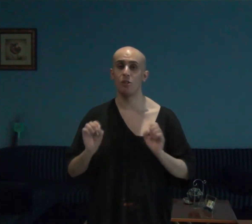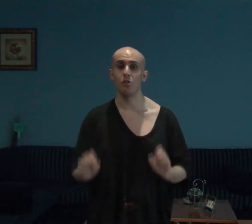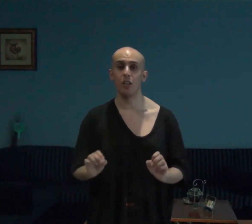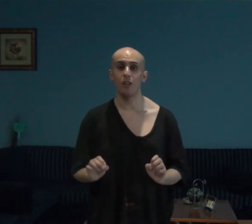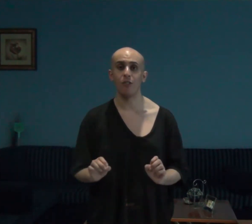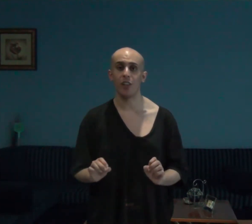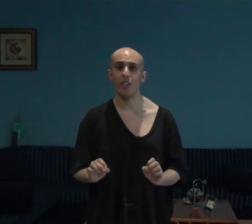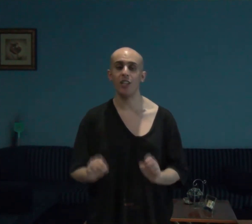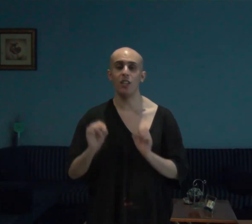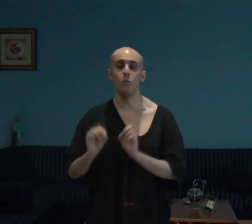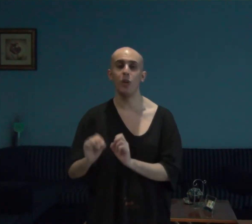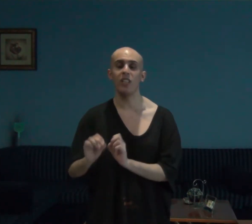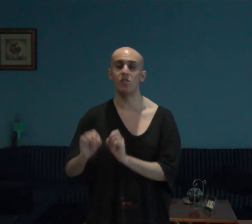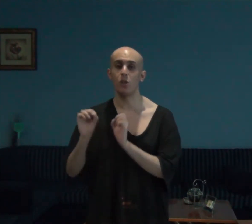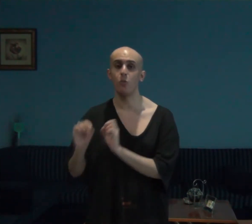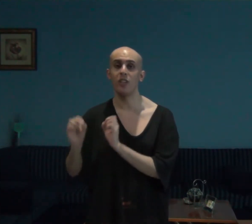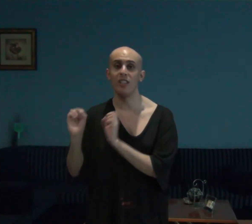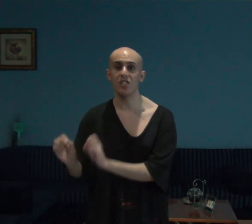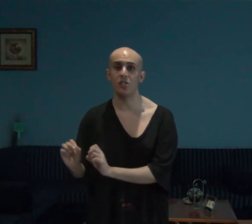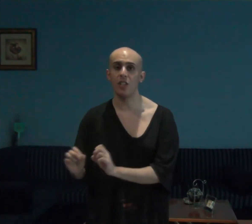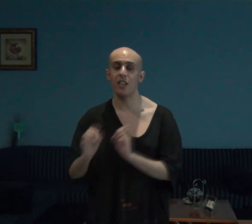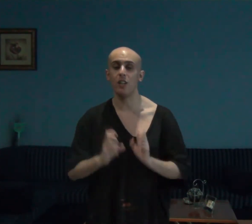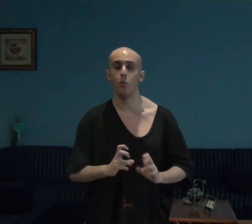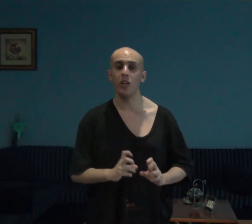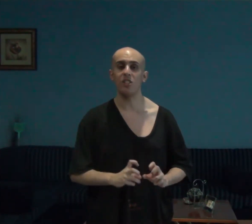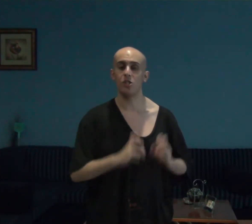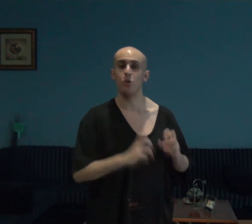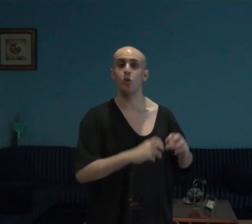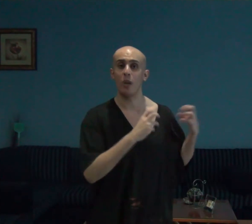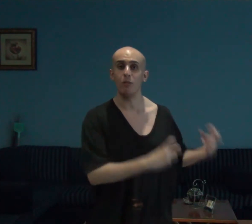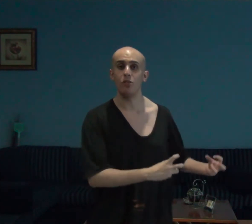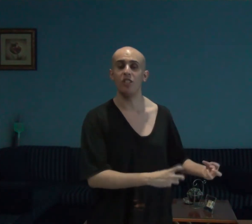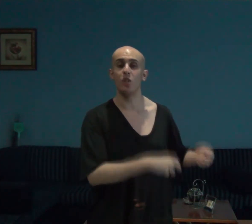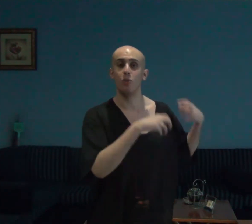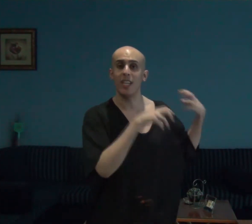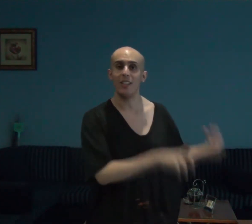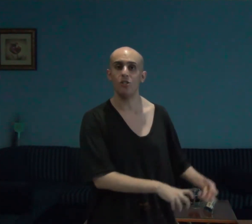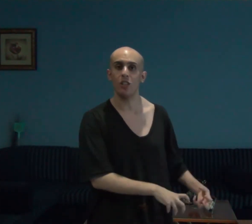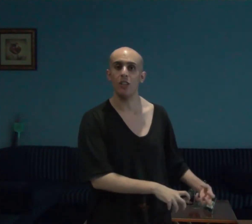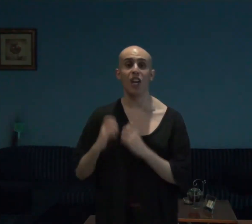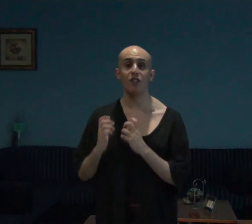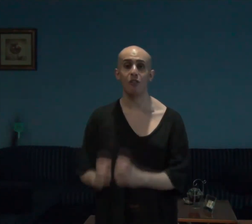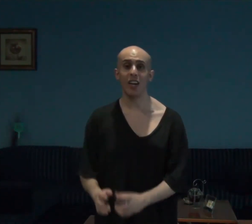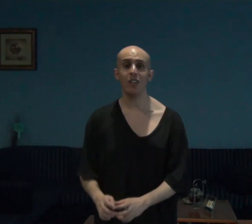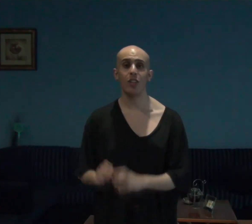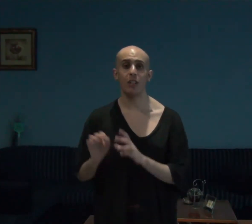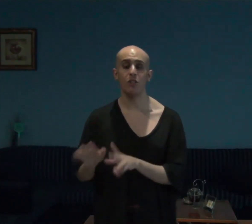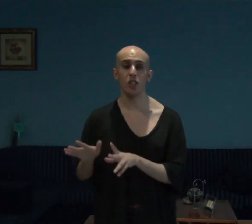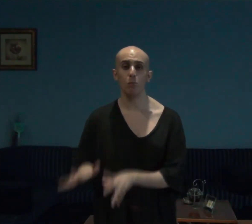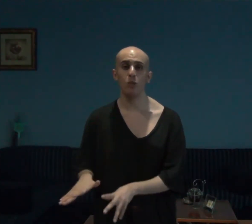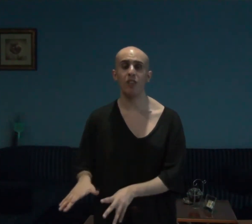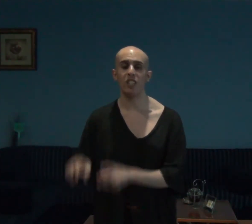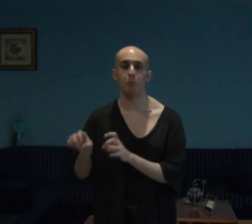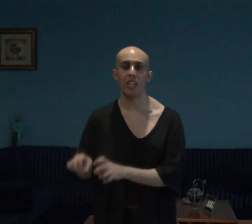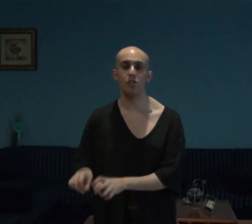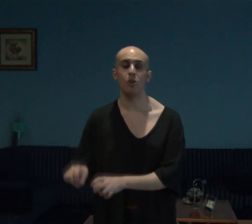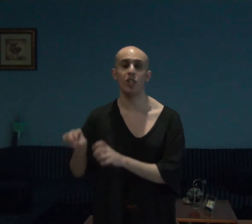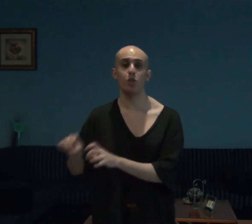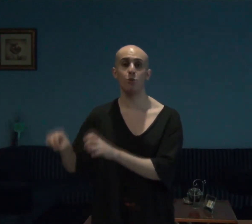so terrifying in the way it's so realistic and the way it's so grounded in reality and the fact that this movie is based on a true